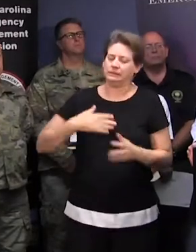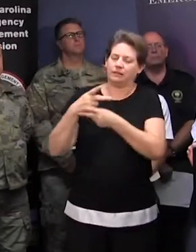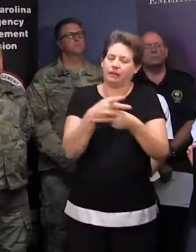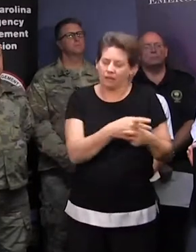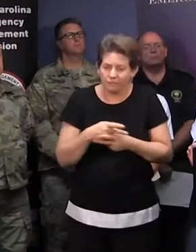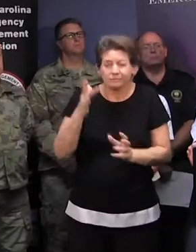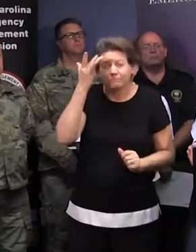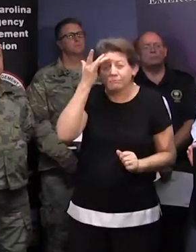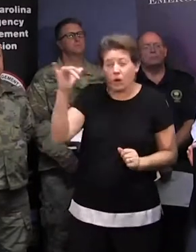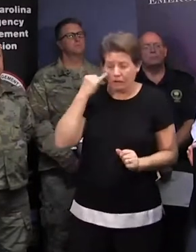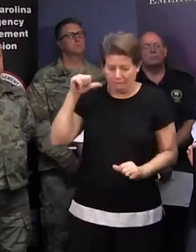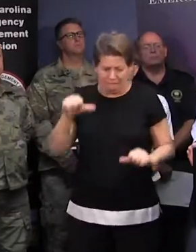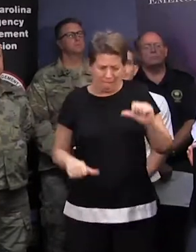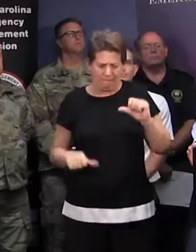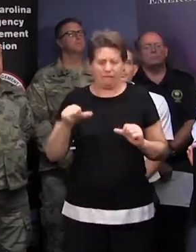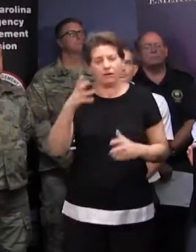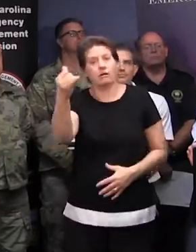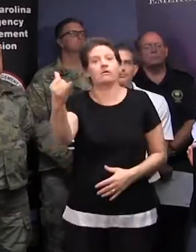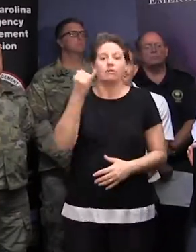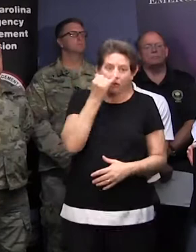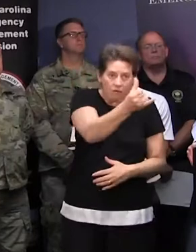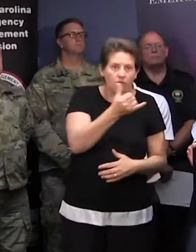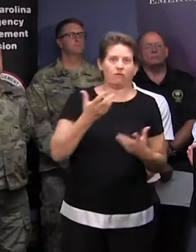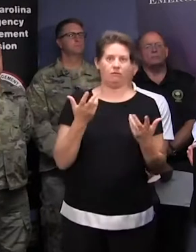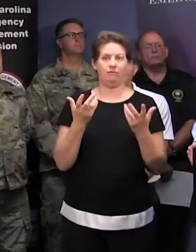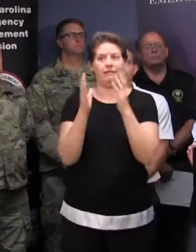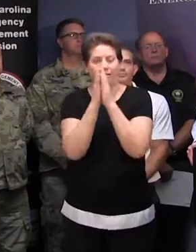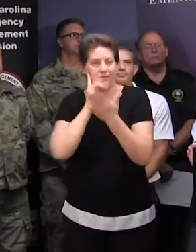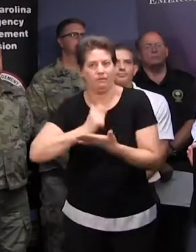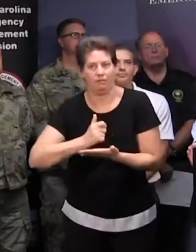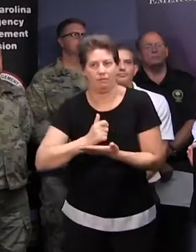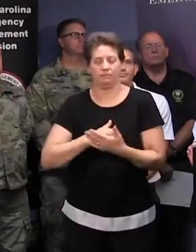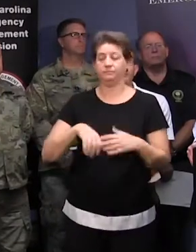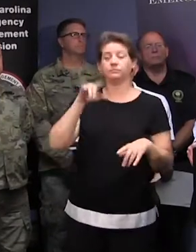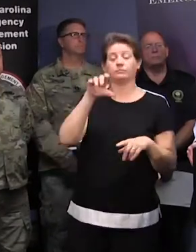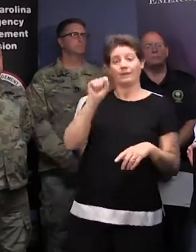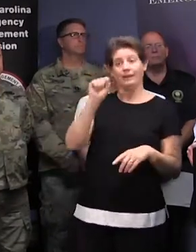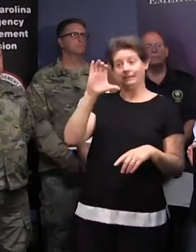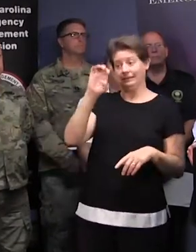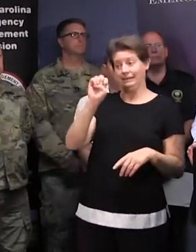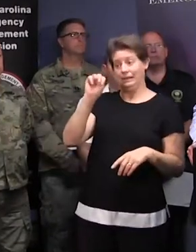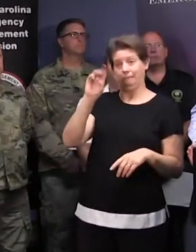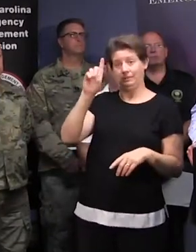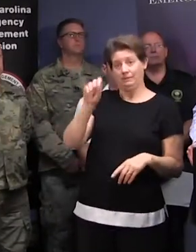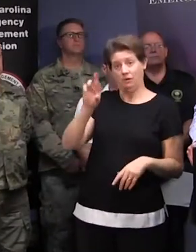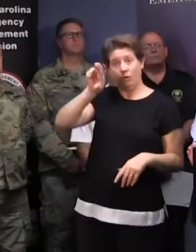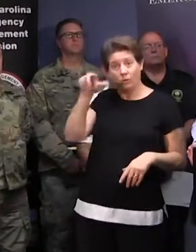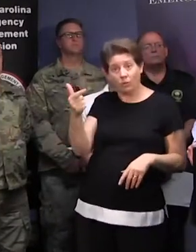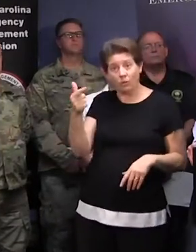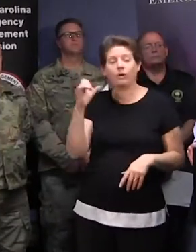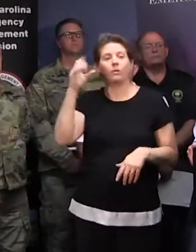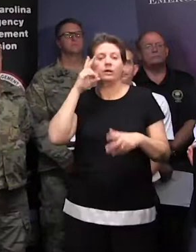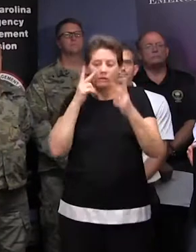If you have any questions, call the authorities. Go to scemd.org and you can get